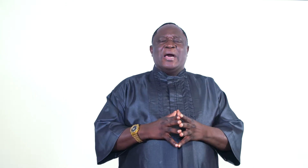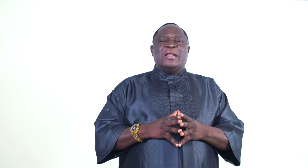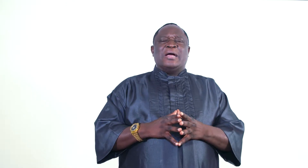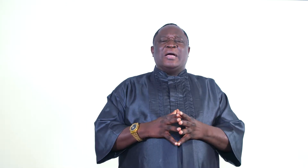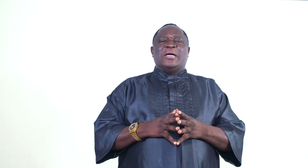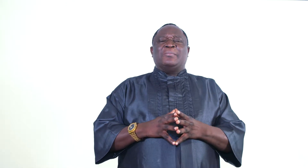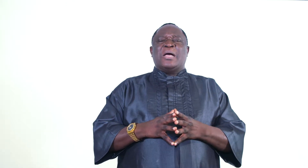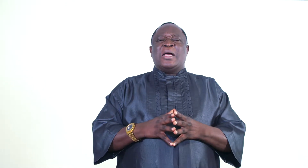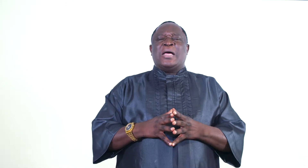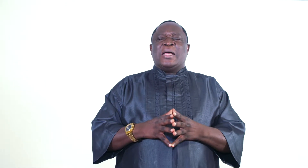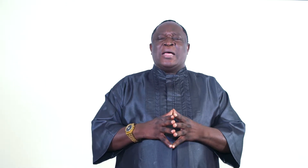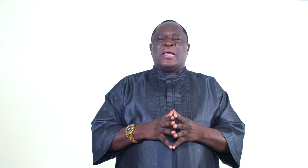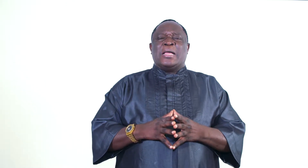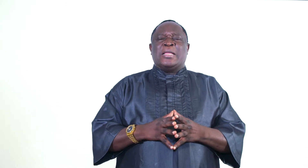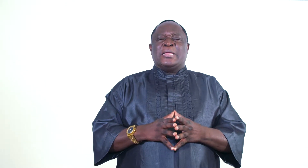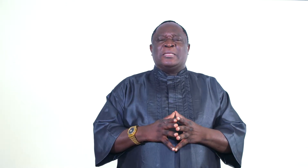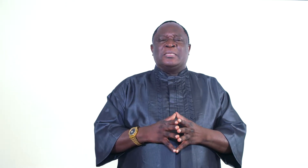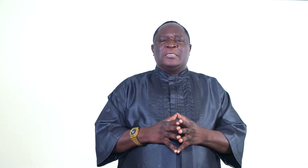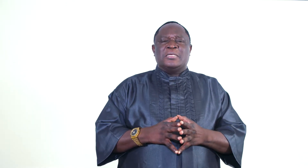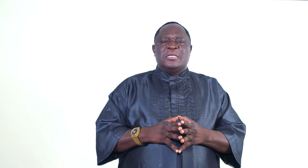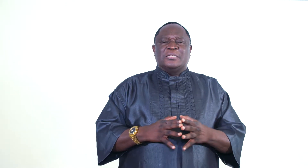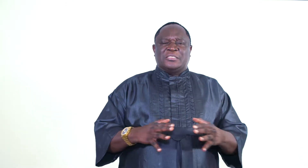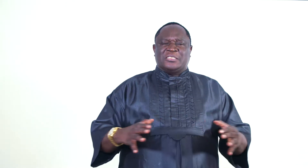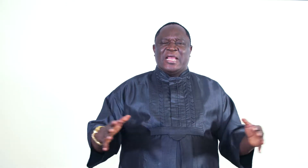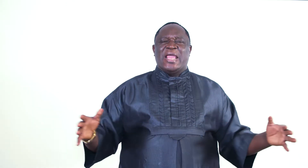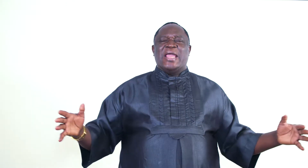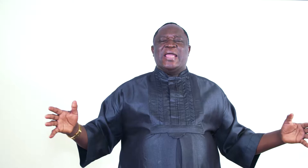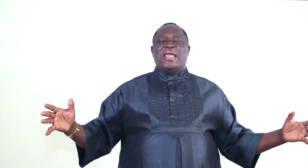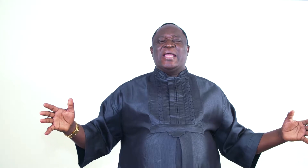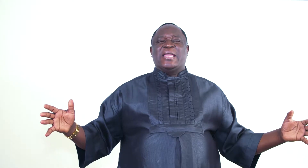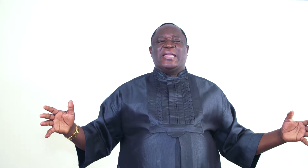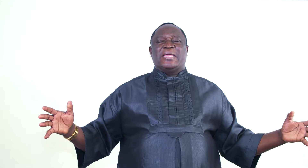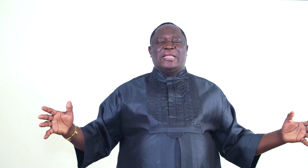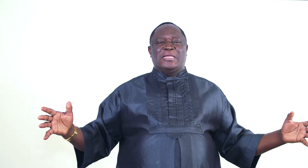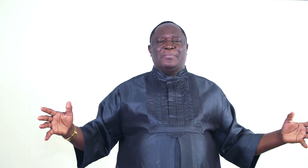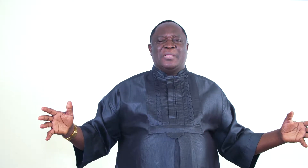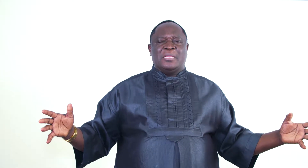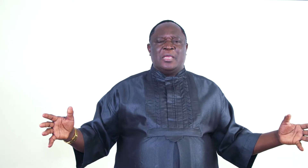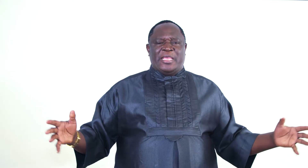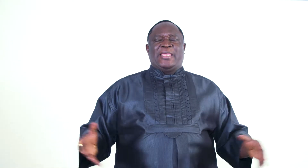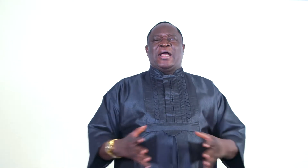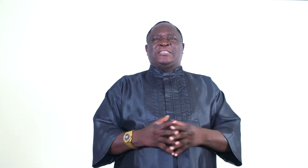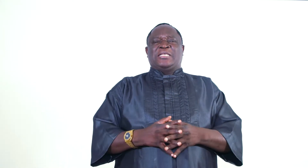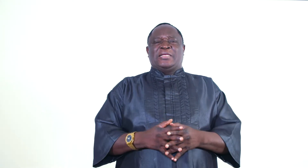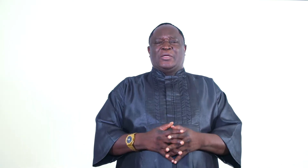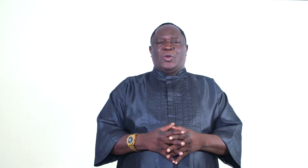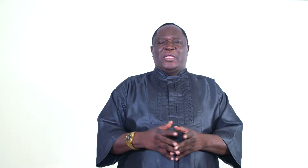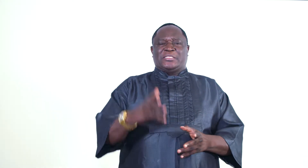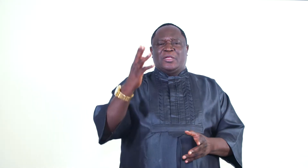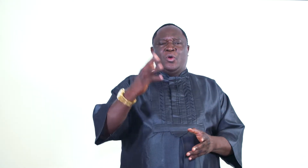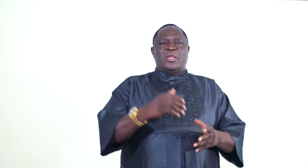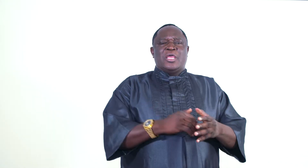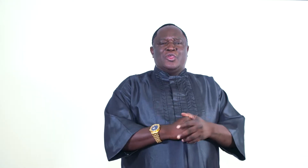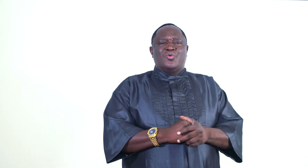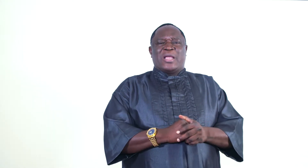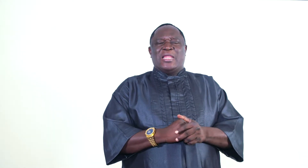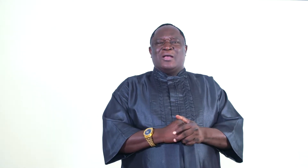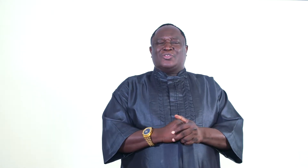Here am I, send me. He answered the call and said, Lord, you can now